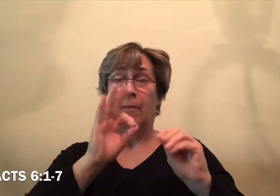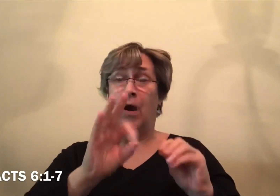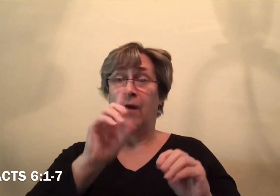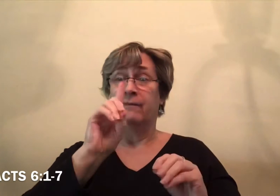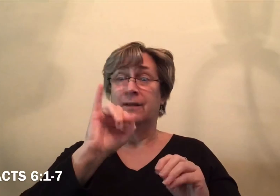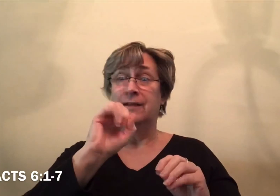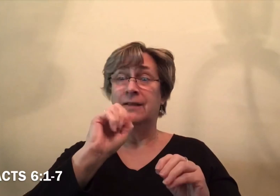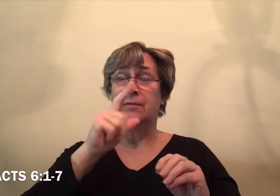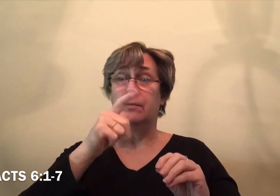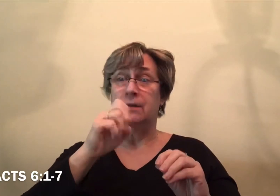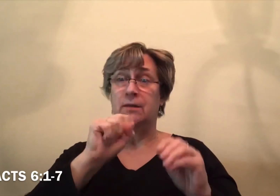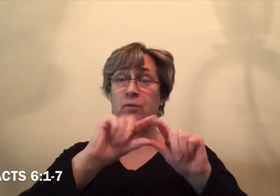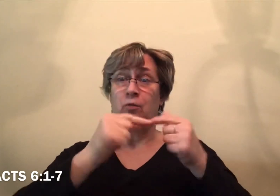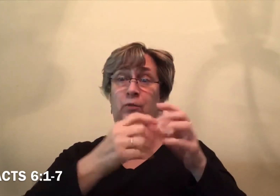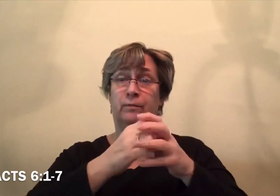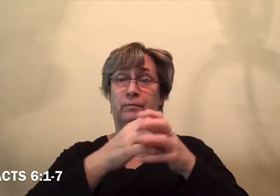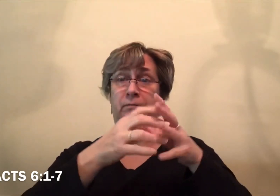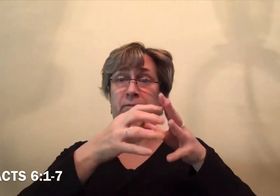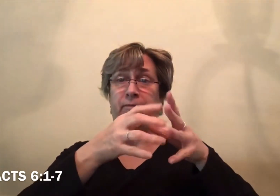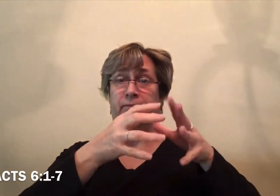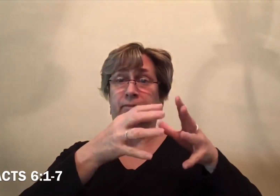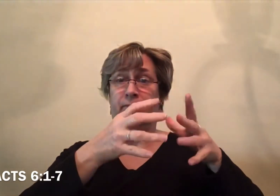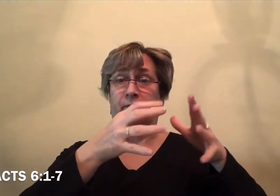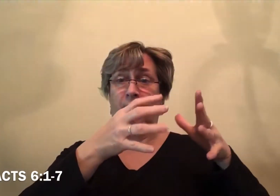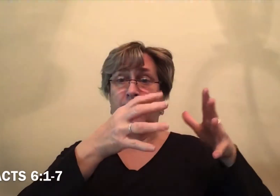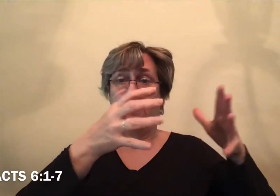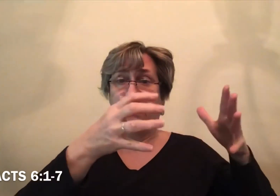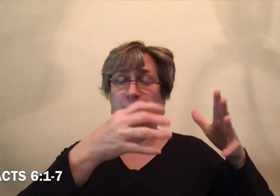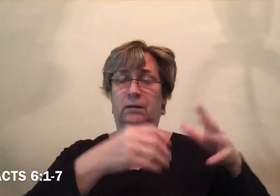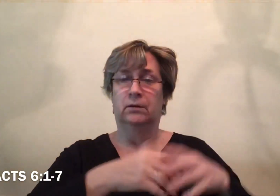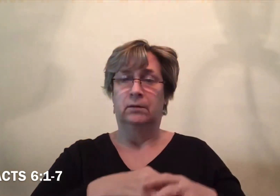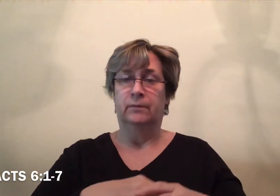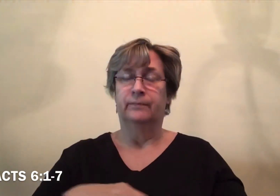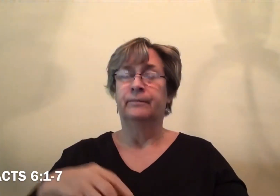As the number of disciples continued to grow,